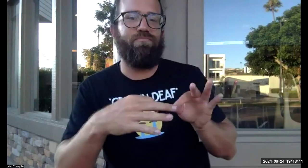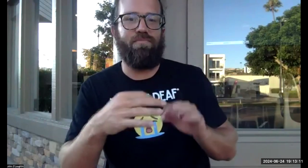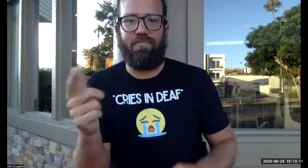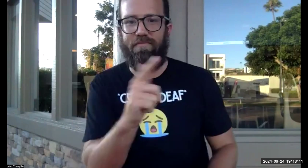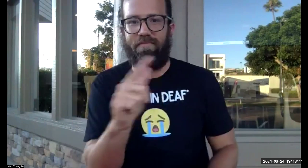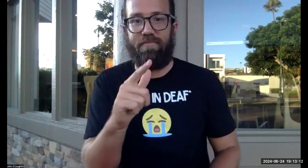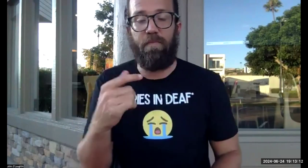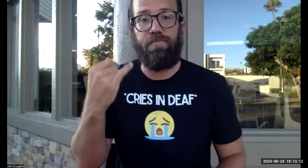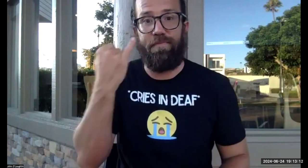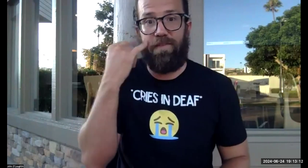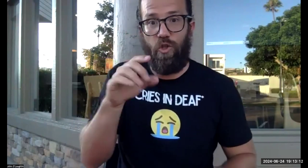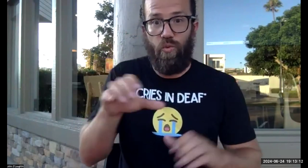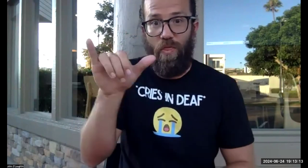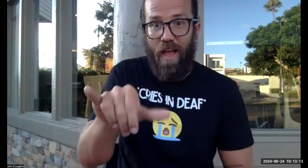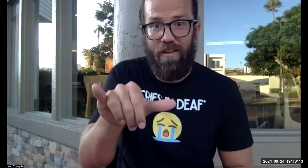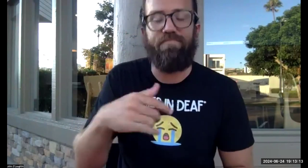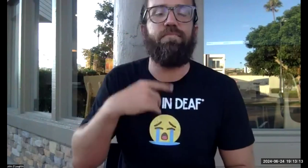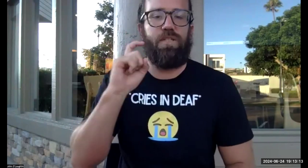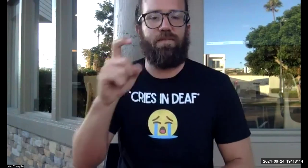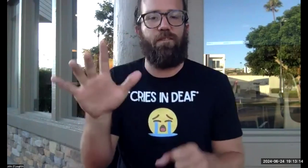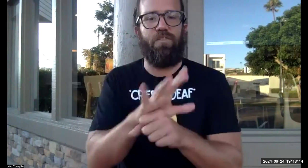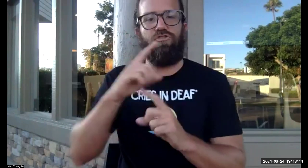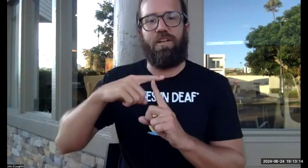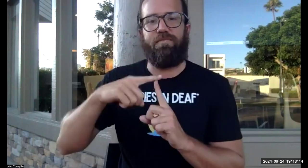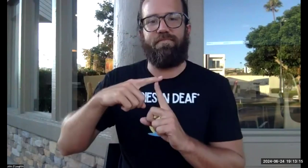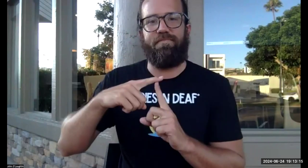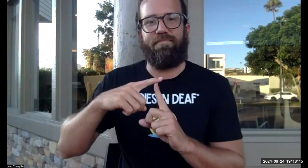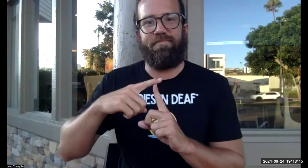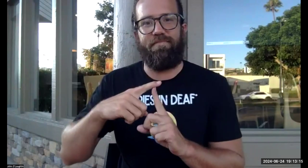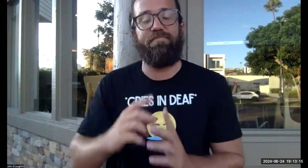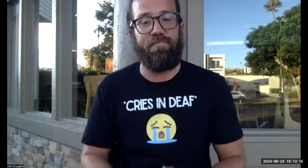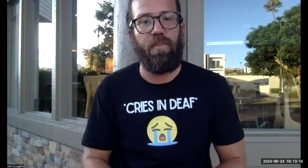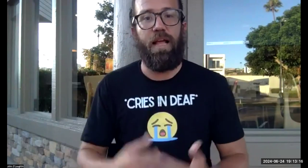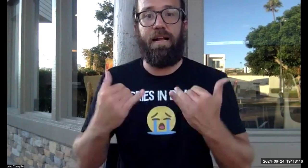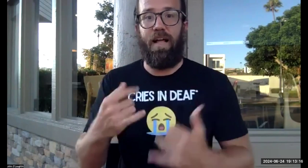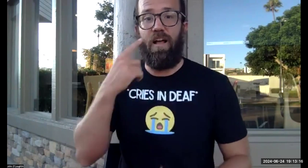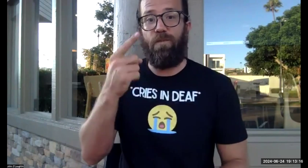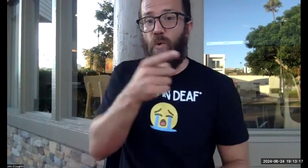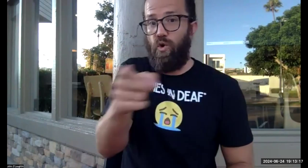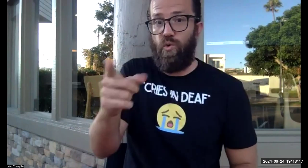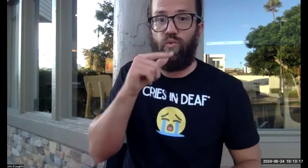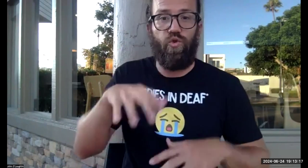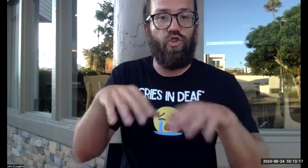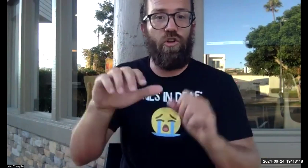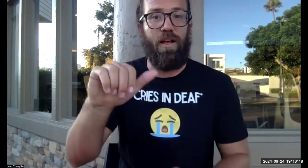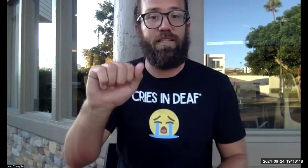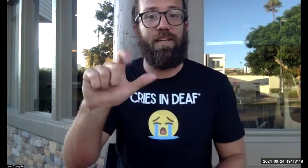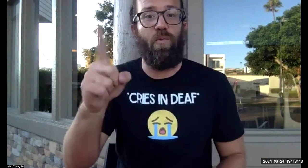question, and then you're going to go ahead and have to respond to each other. when you do that, if you do that and meet all the requirements, I will give you full credit.